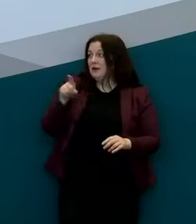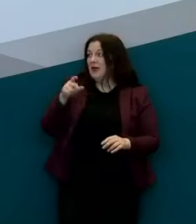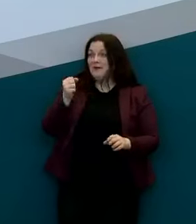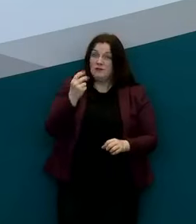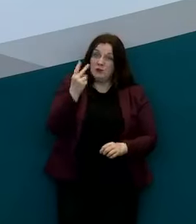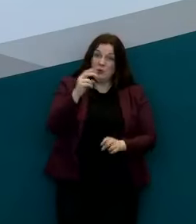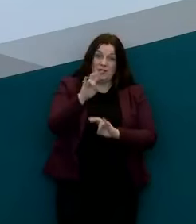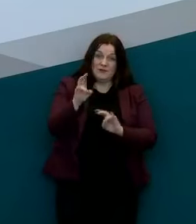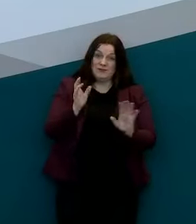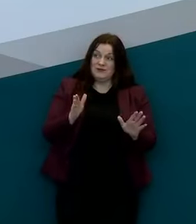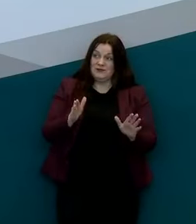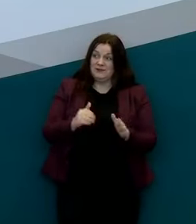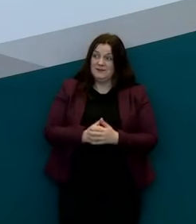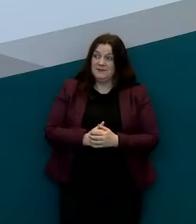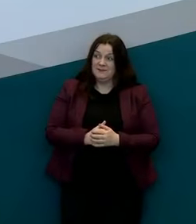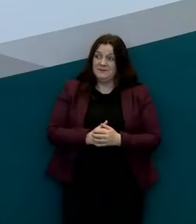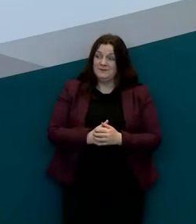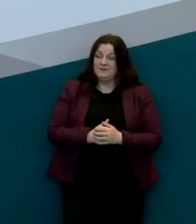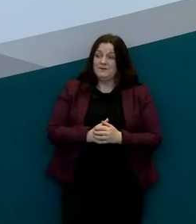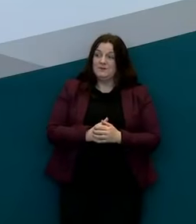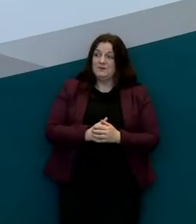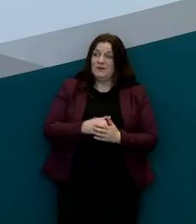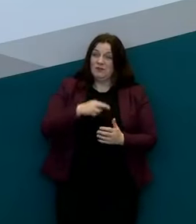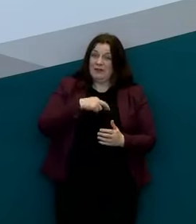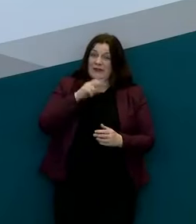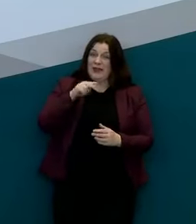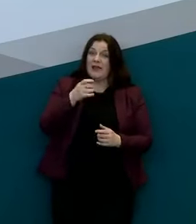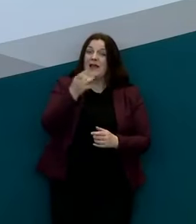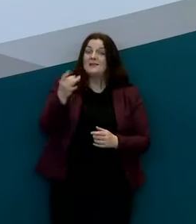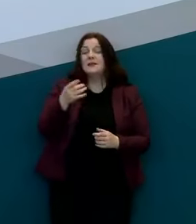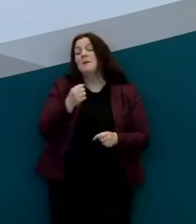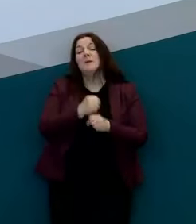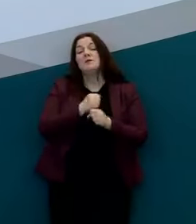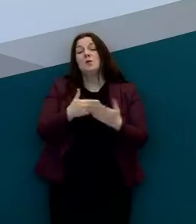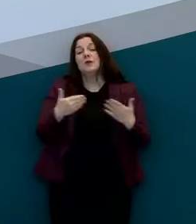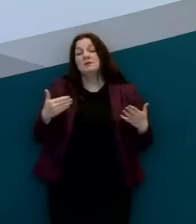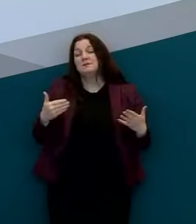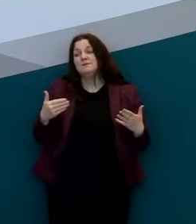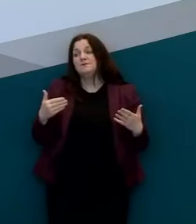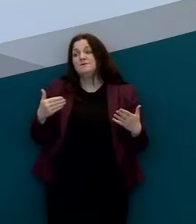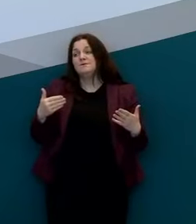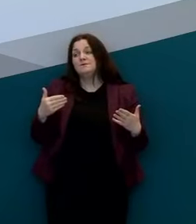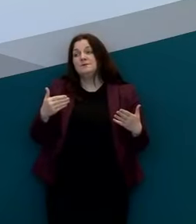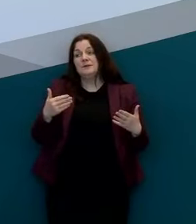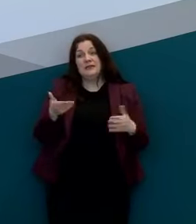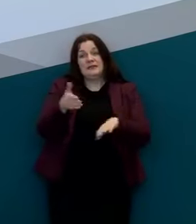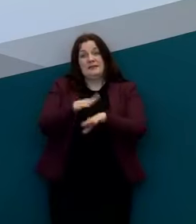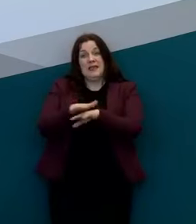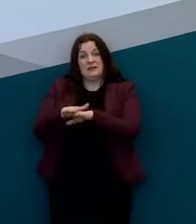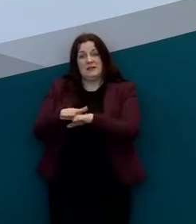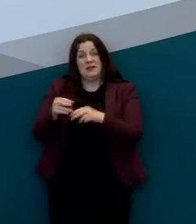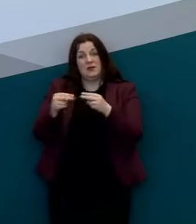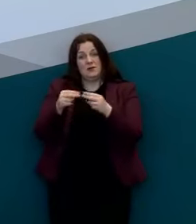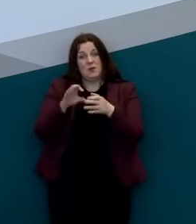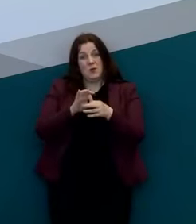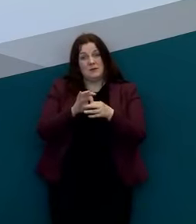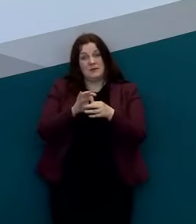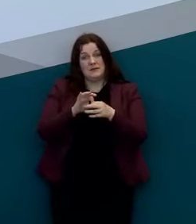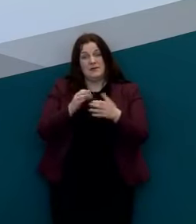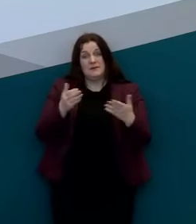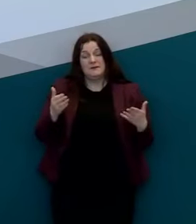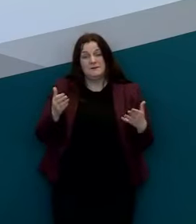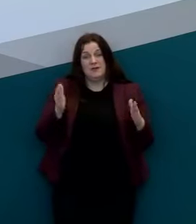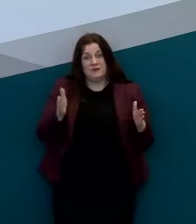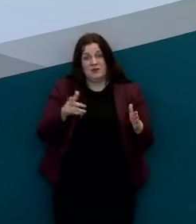no that's it was a supplementary question if i could ask just about um deaths in nursing homes you